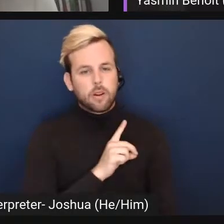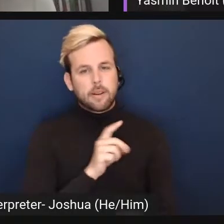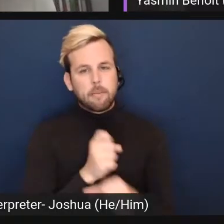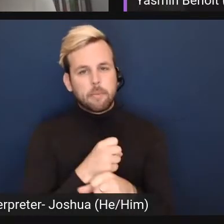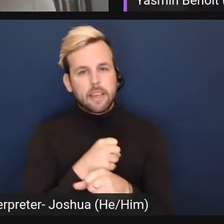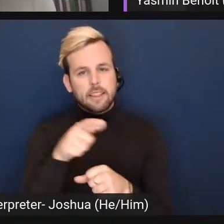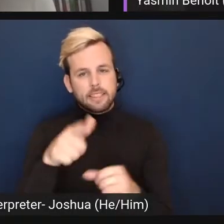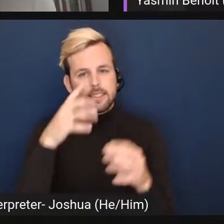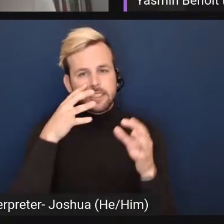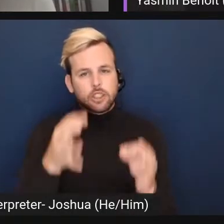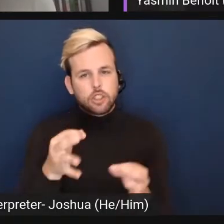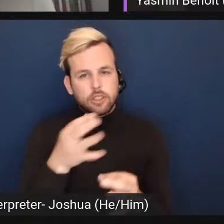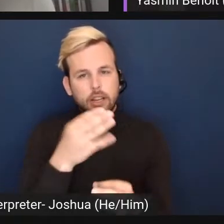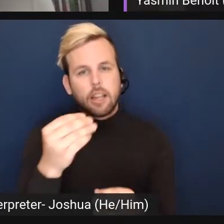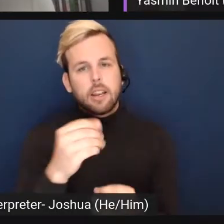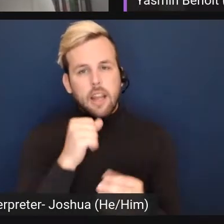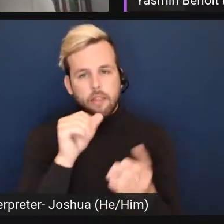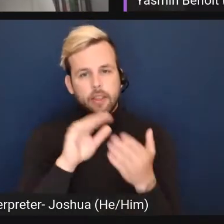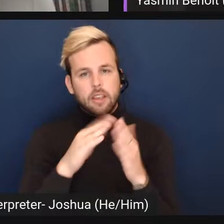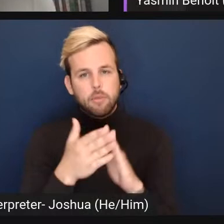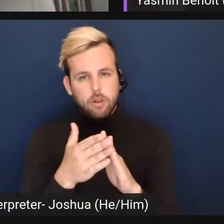decision and not the community?